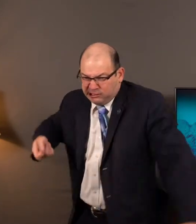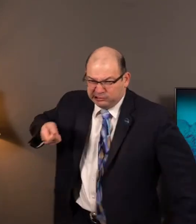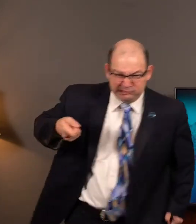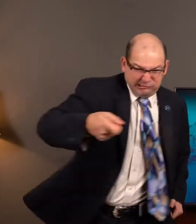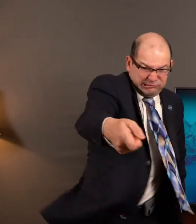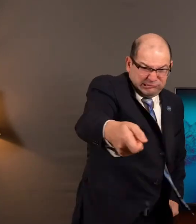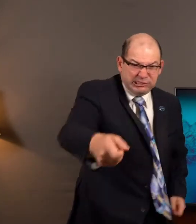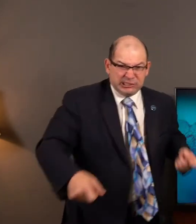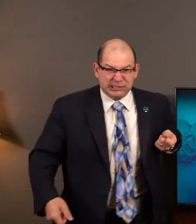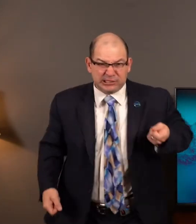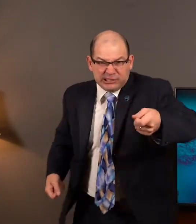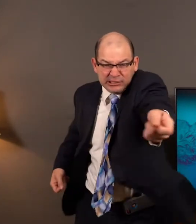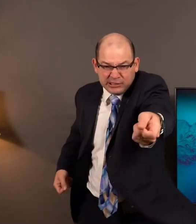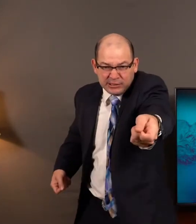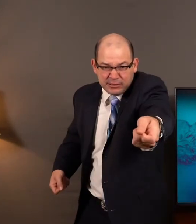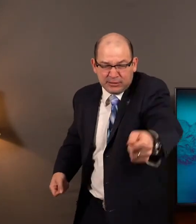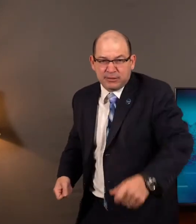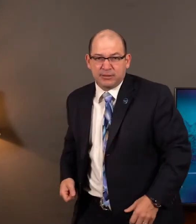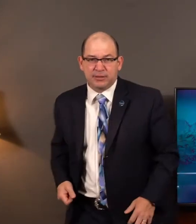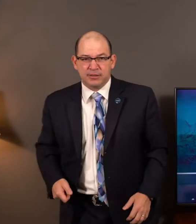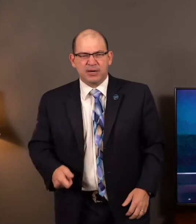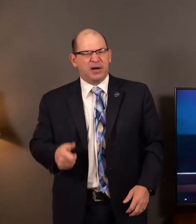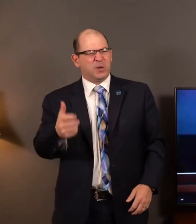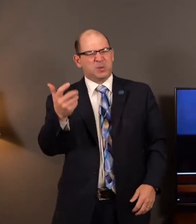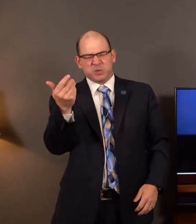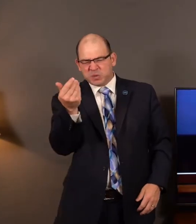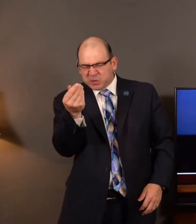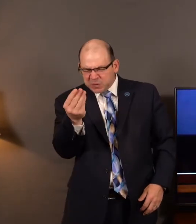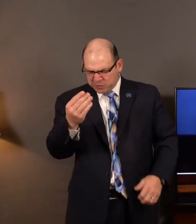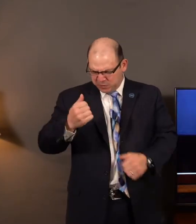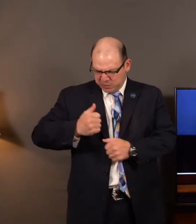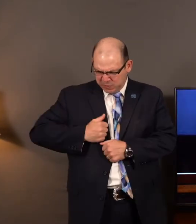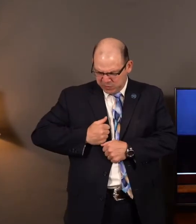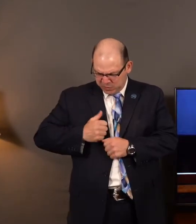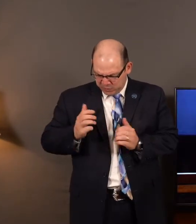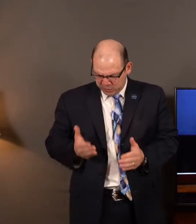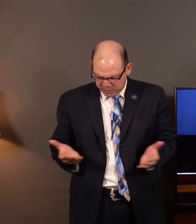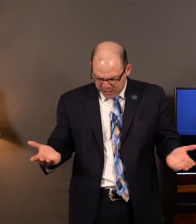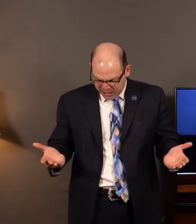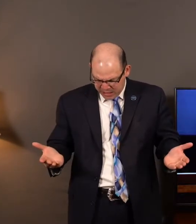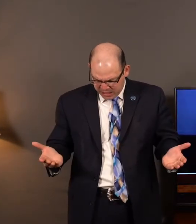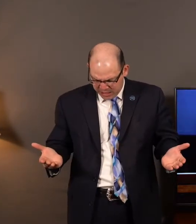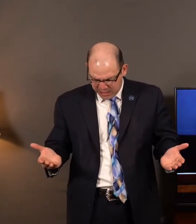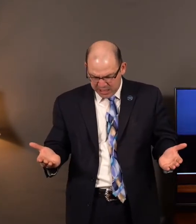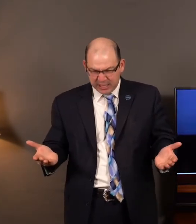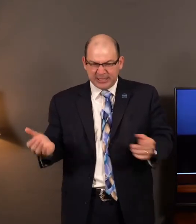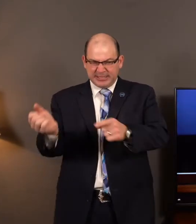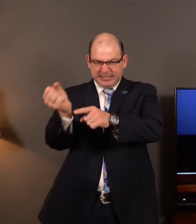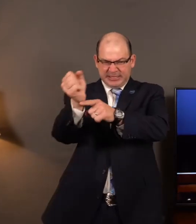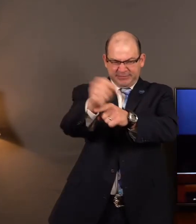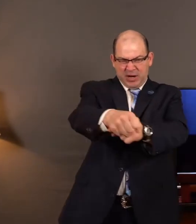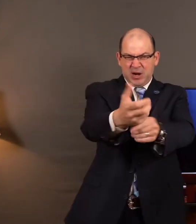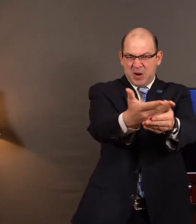few men captured hundreds of Confederate soldiers. That day, the 20th Regiment of Maine